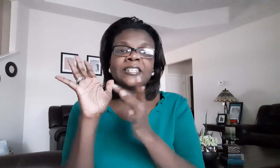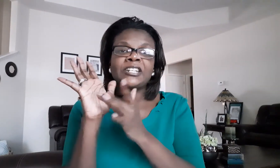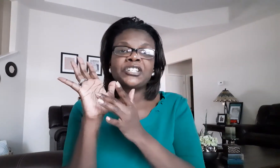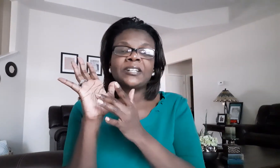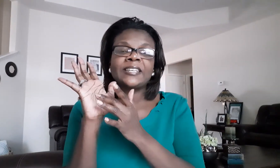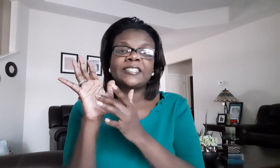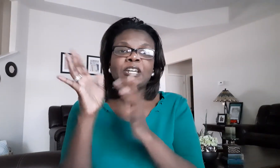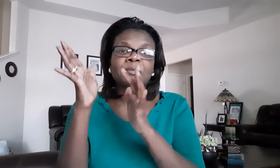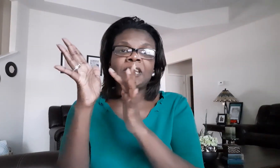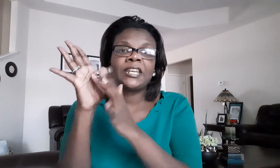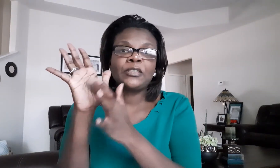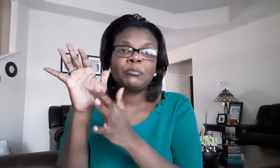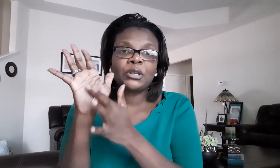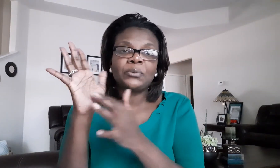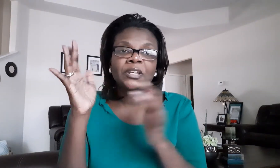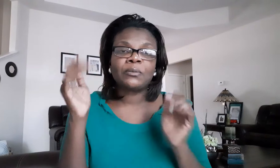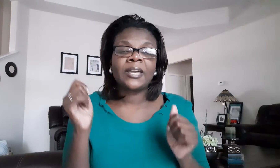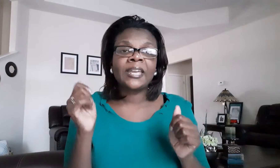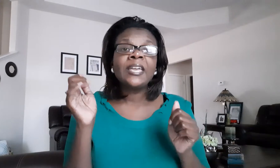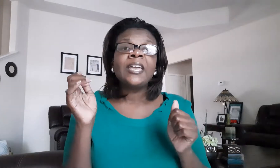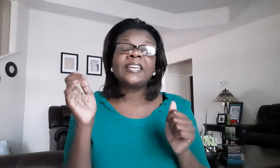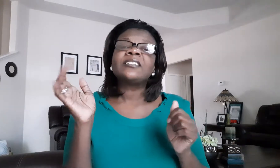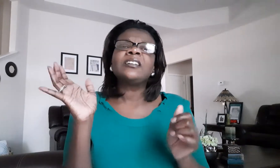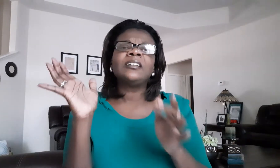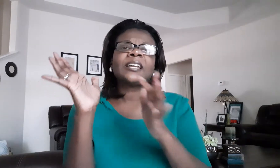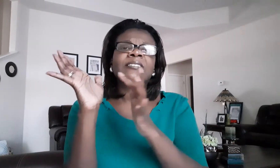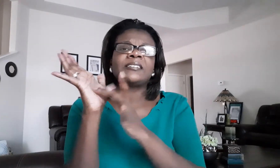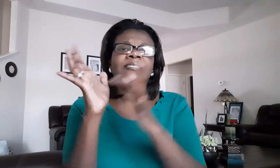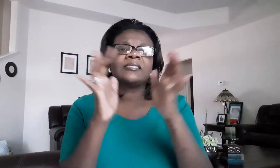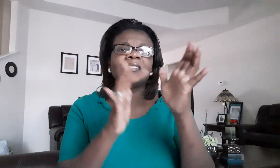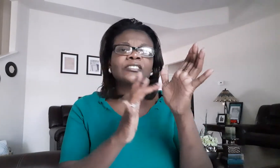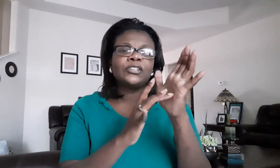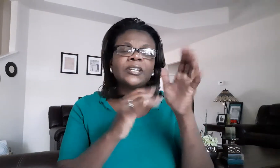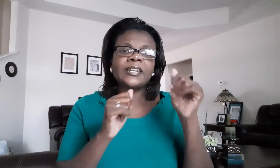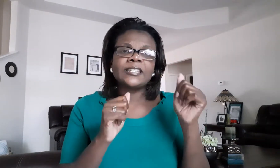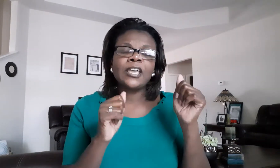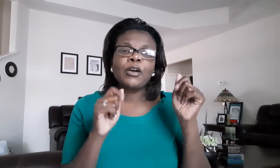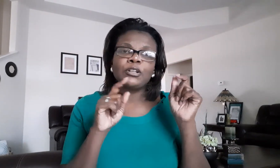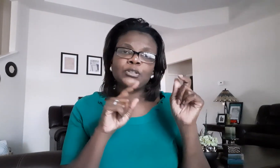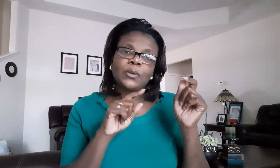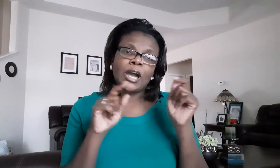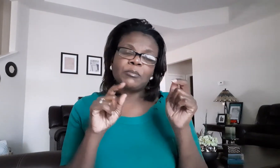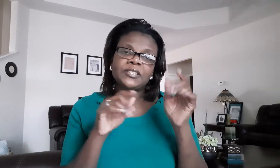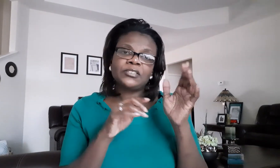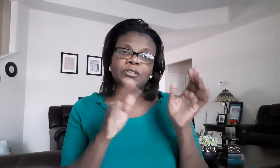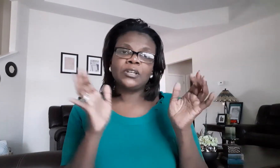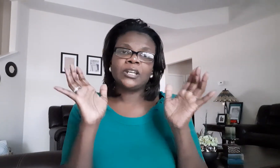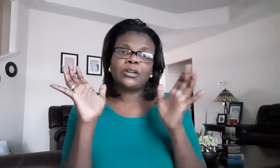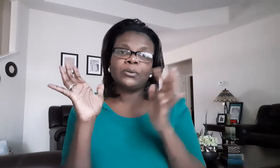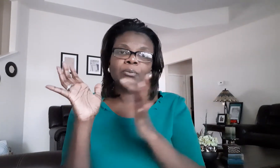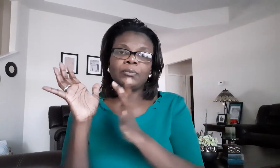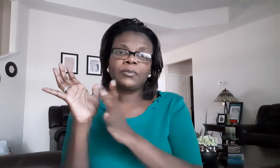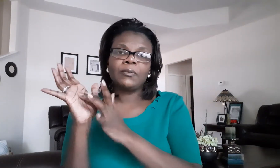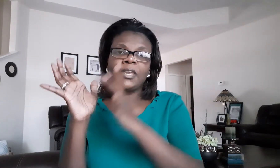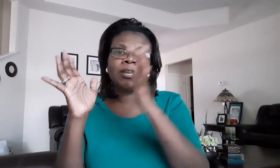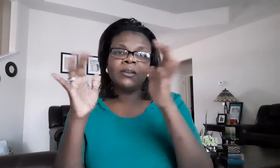touching your list dominant in the middle there okay it's gonna look like this so you're gonna do opposite so you're gonna go here